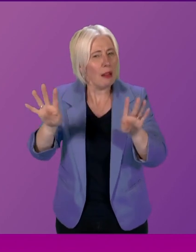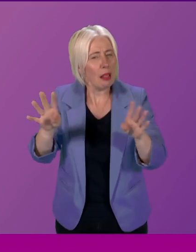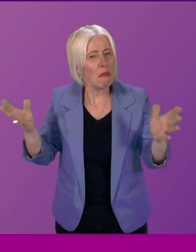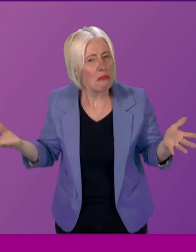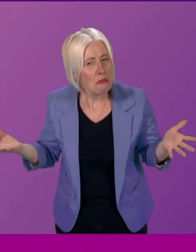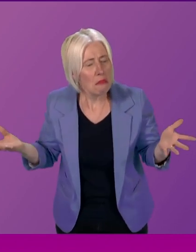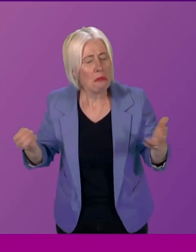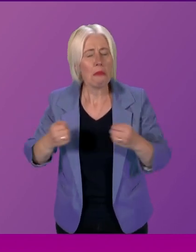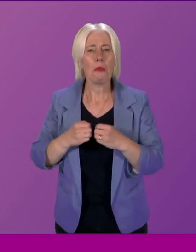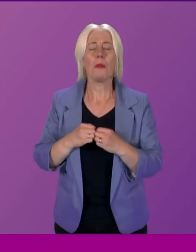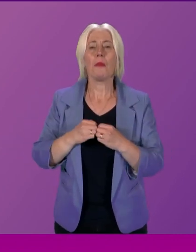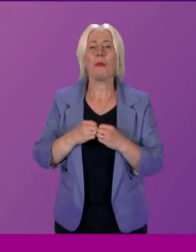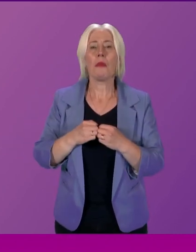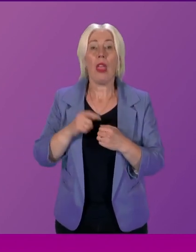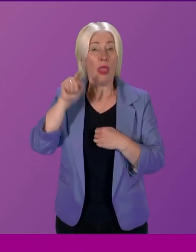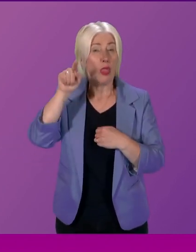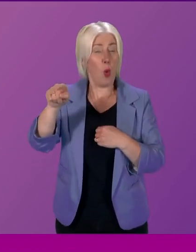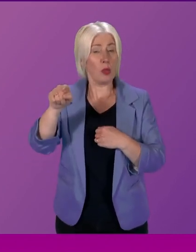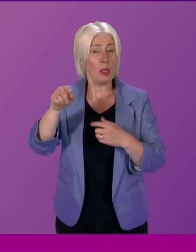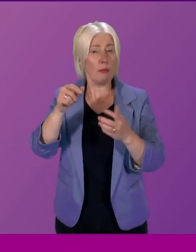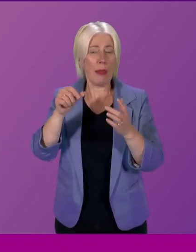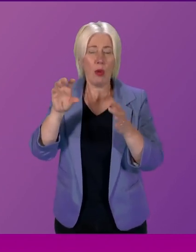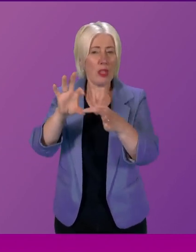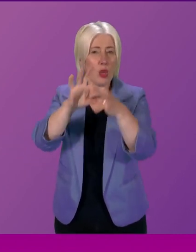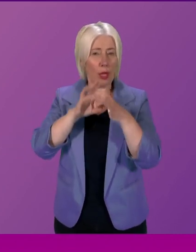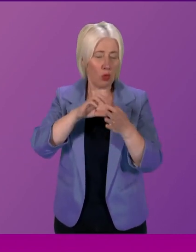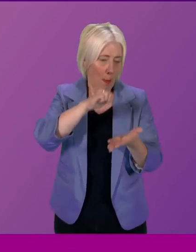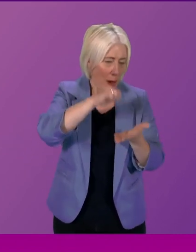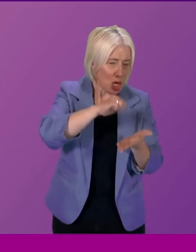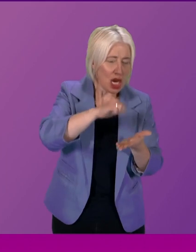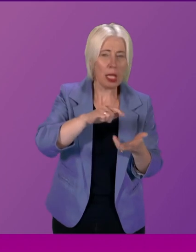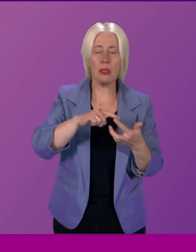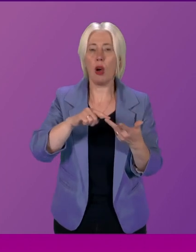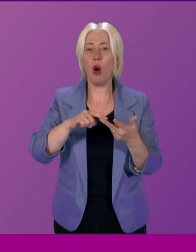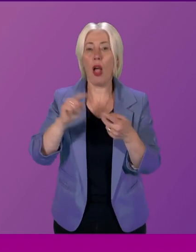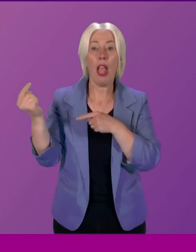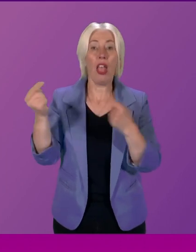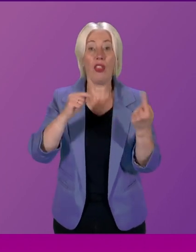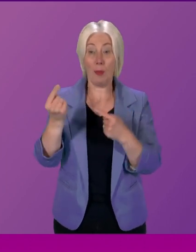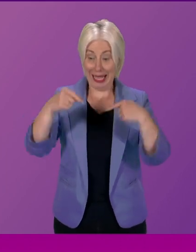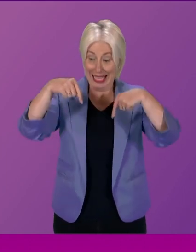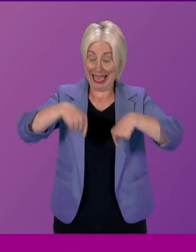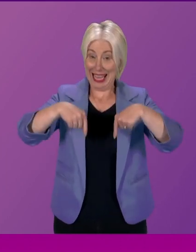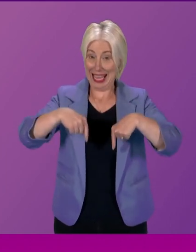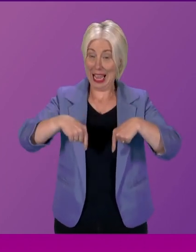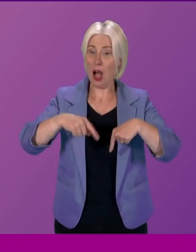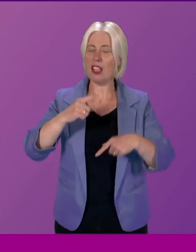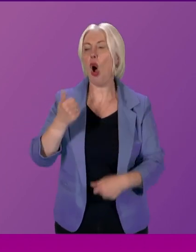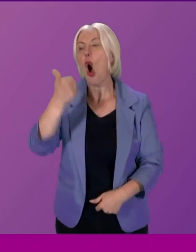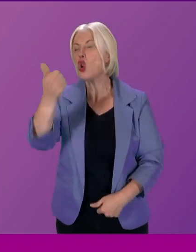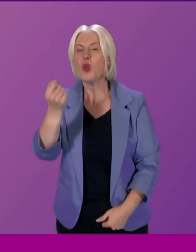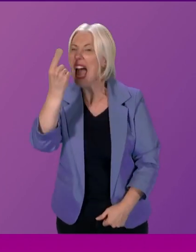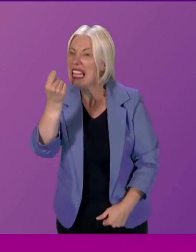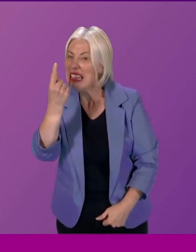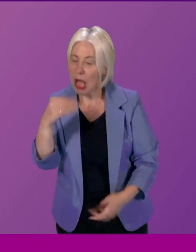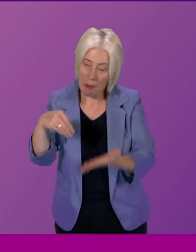sense, how do those relate to kind of budgetary issues, where obviously the debates we have in here very often are, that's a great idea, but how are you